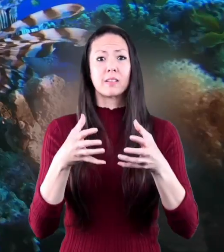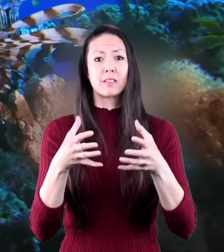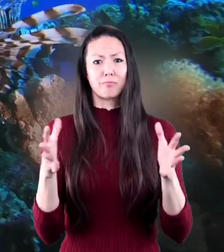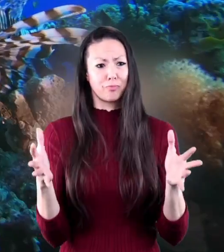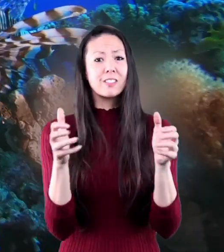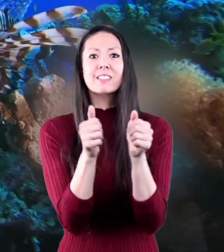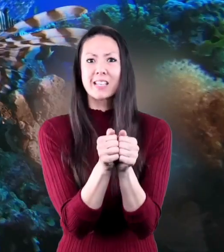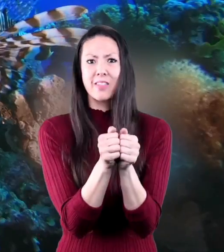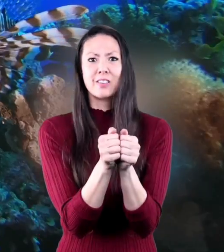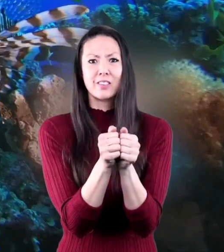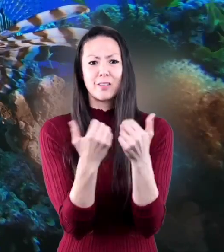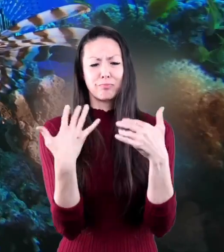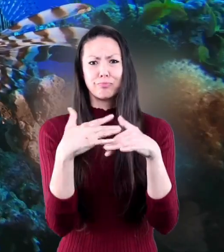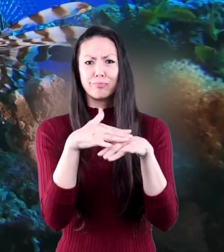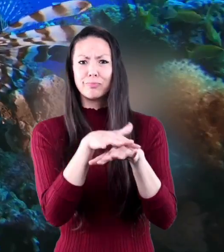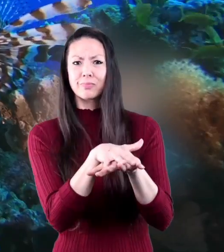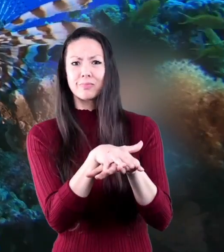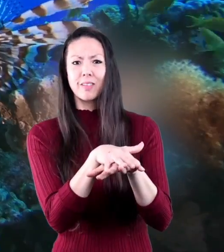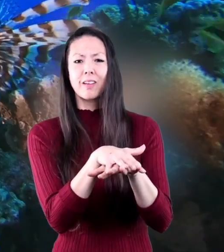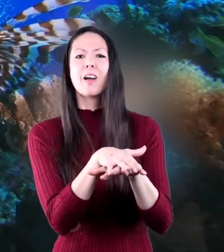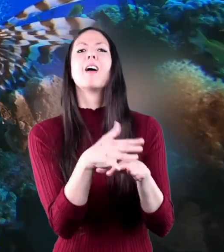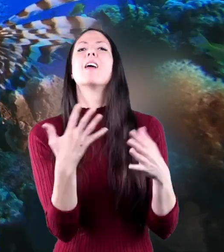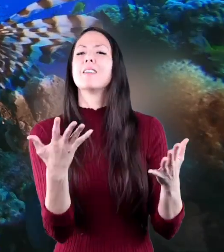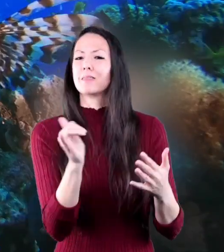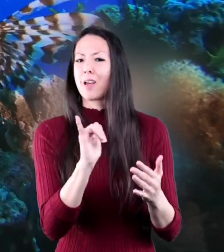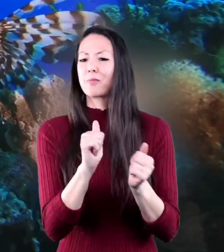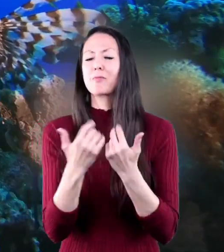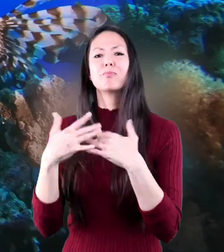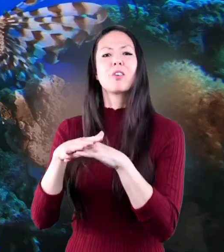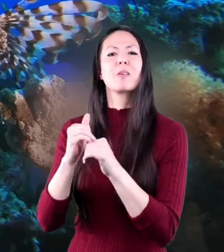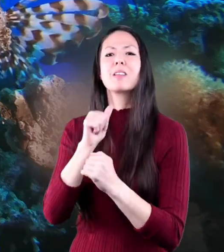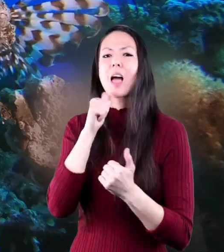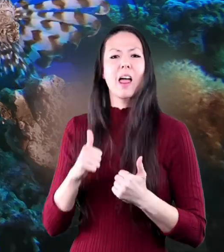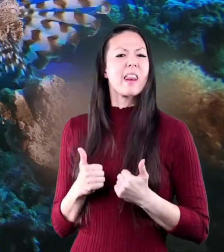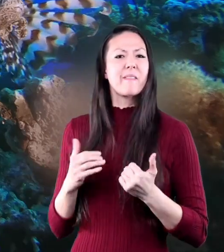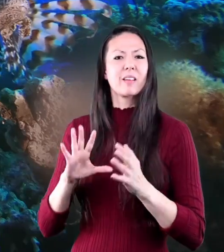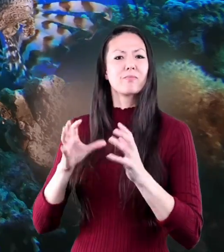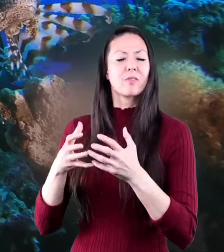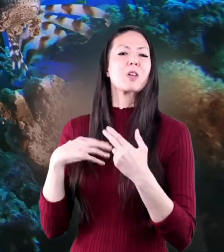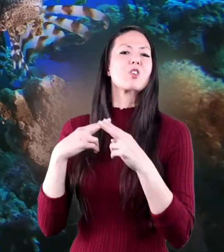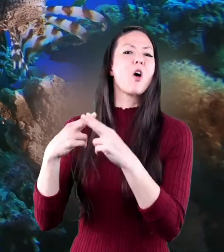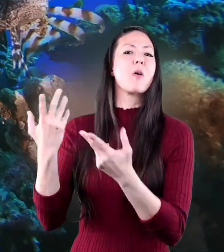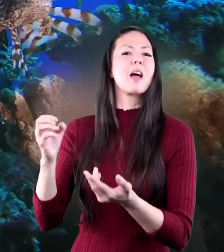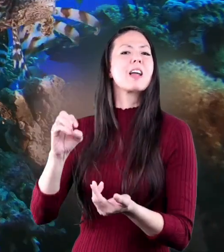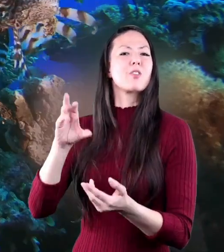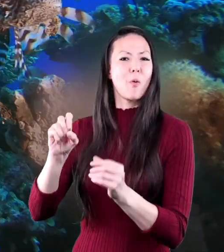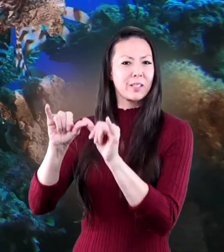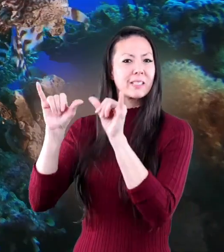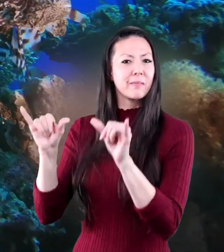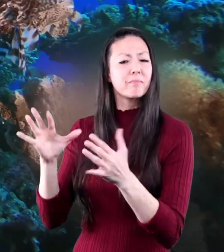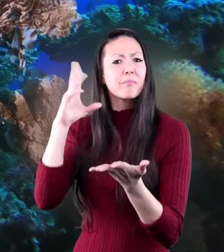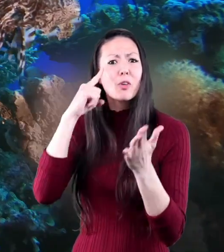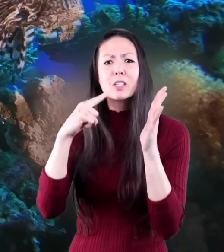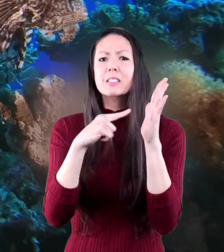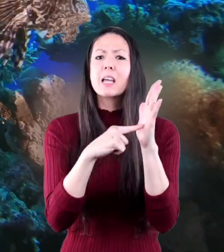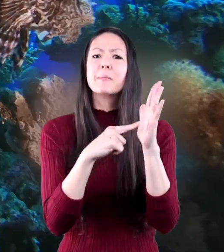things interact with each other as well as with non-living things we call that an ecosystem for example